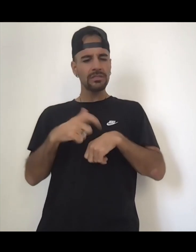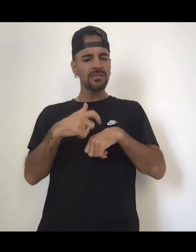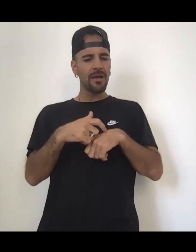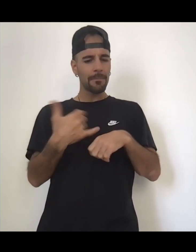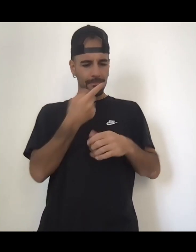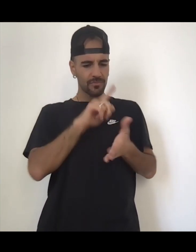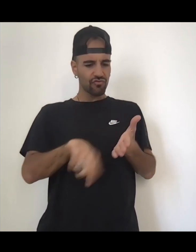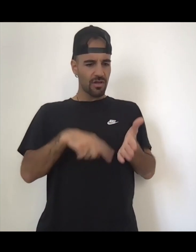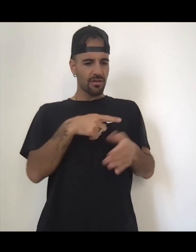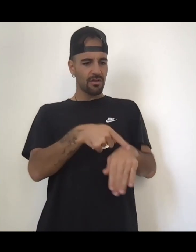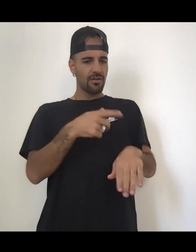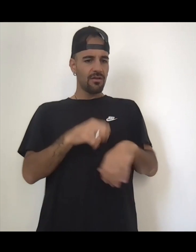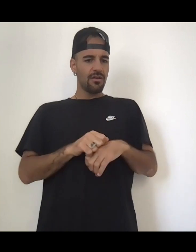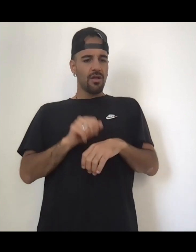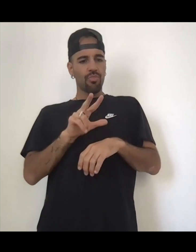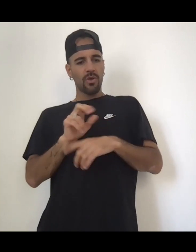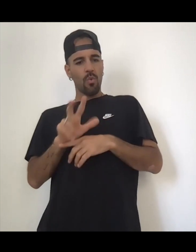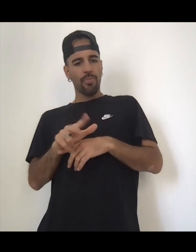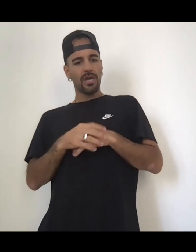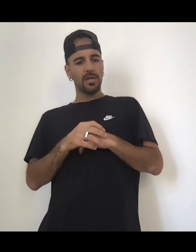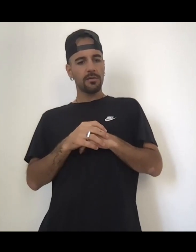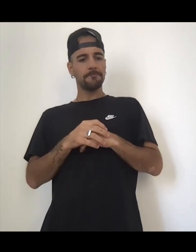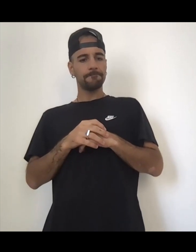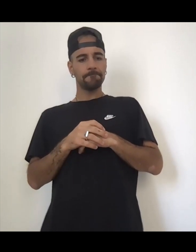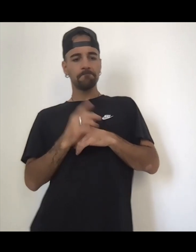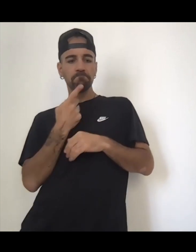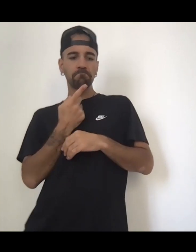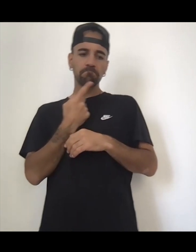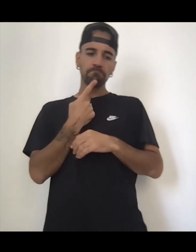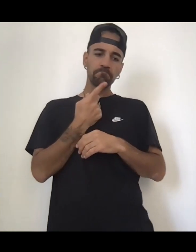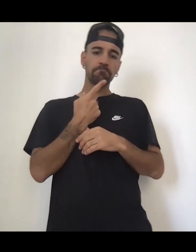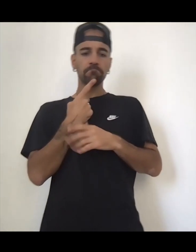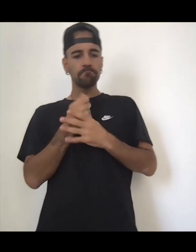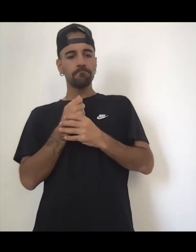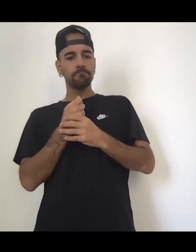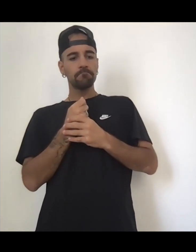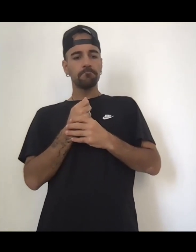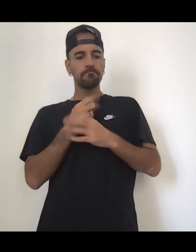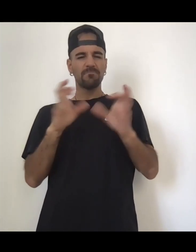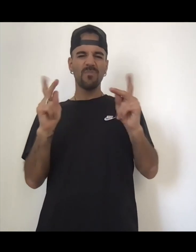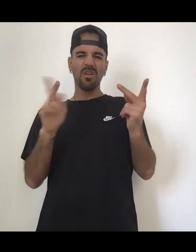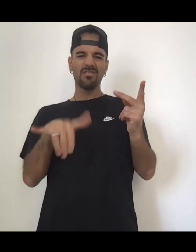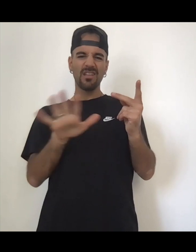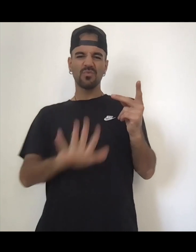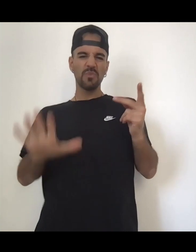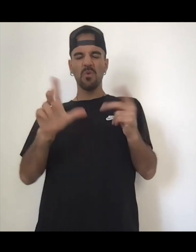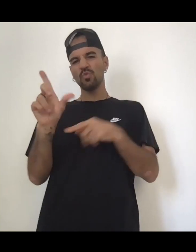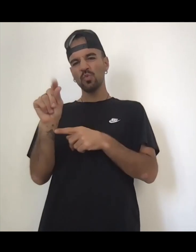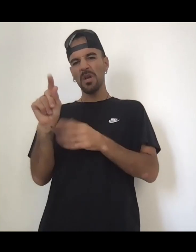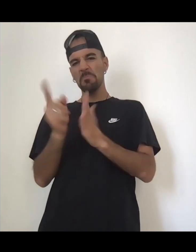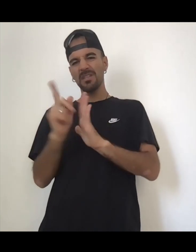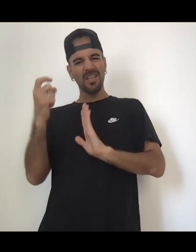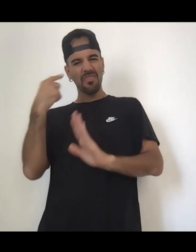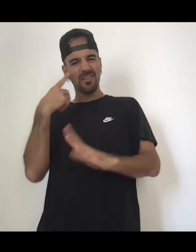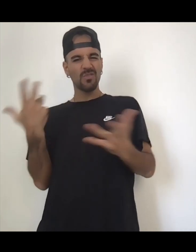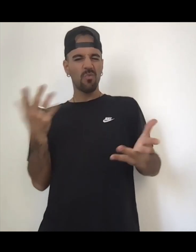what time is it 3.03 hmm okay well maybe we stop there I think that's like 20 minutes